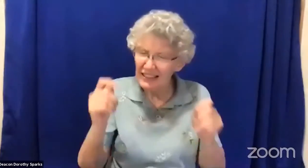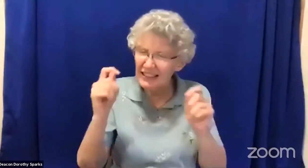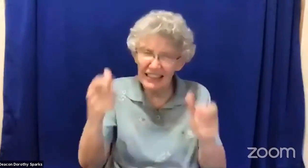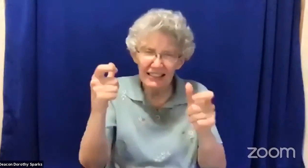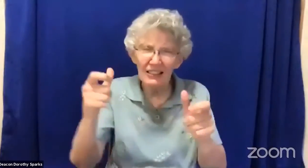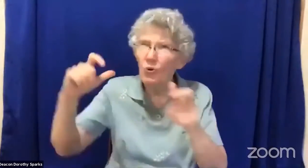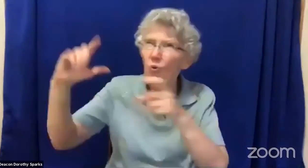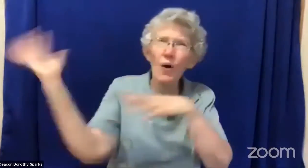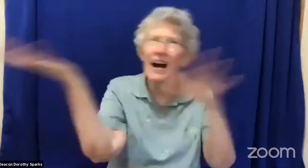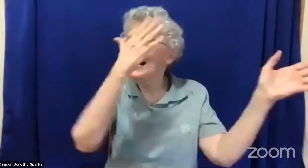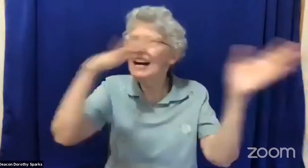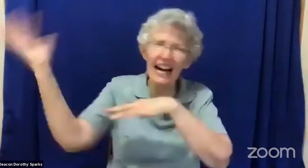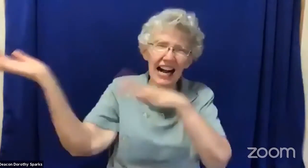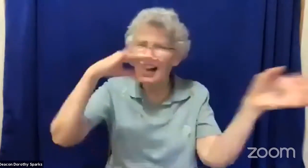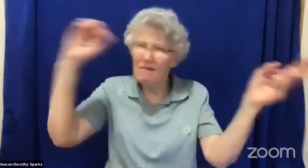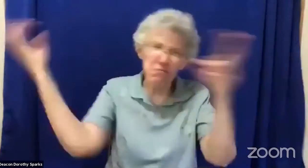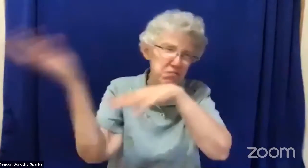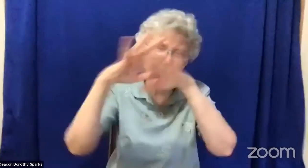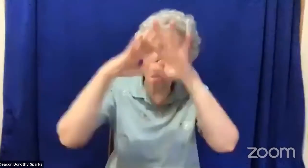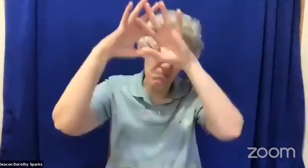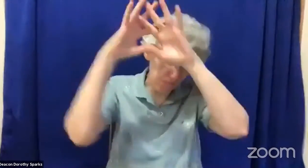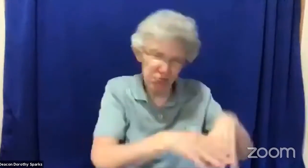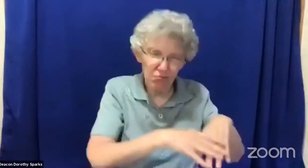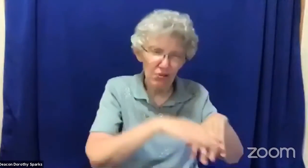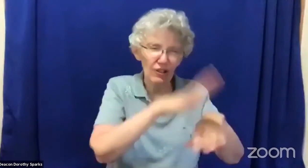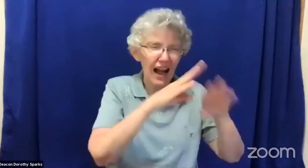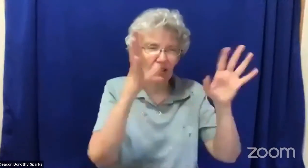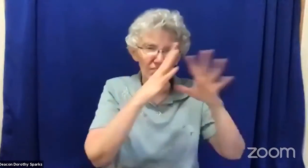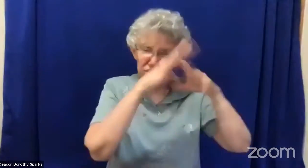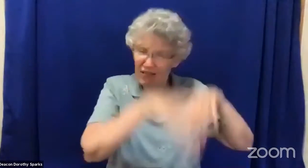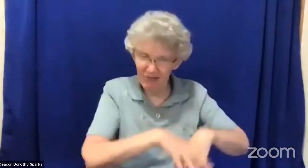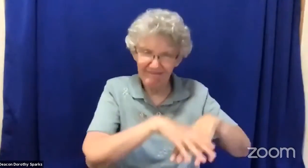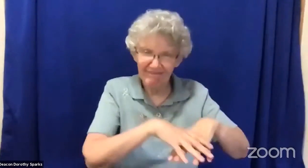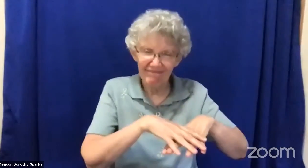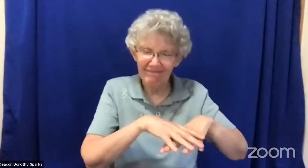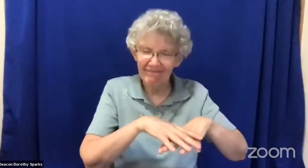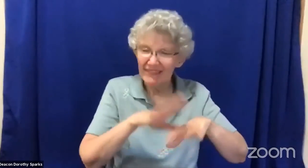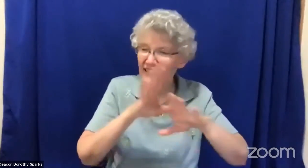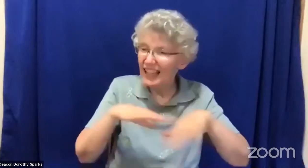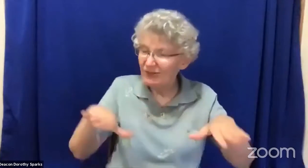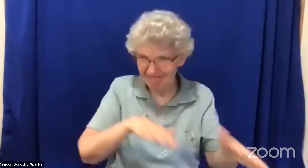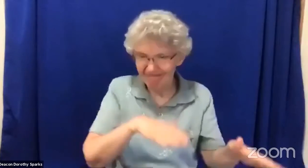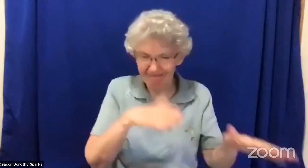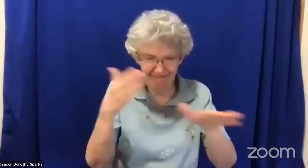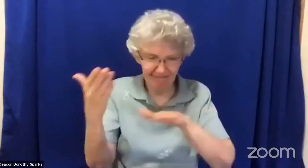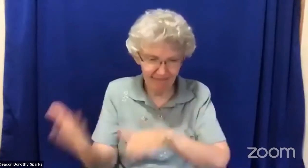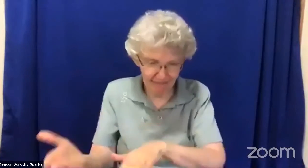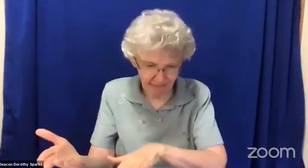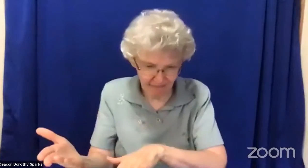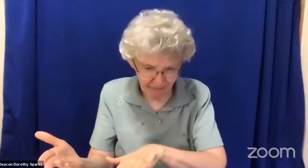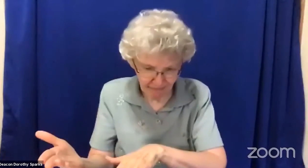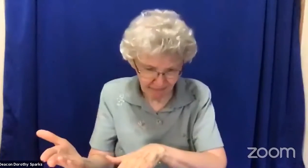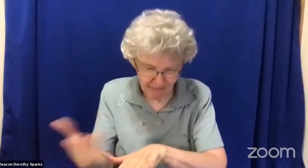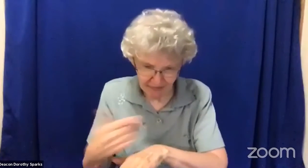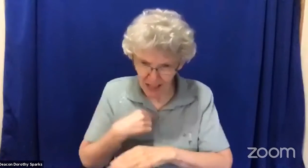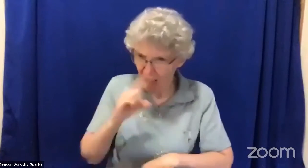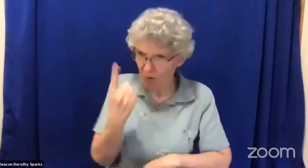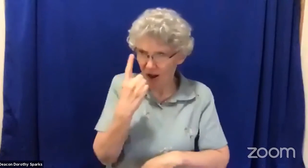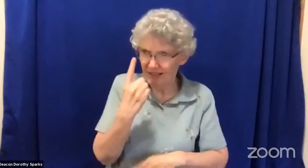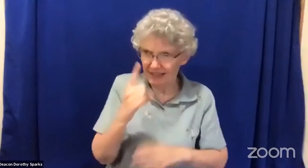at the house of your oldest son when suddenly a windstorm from the desert blew the house down crushing all of your